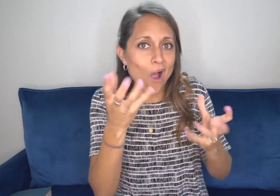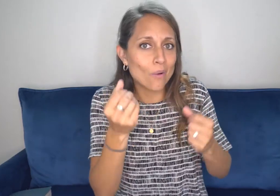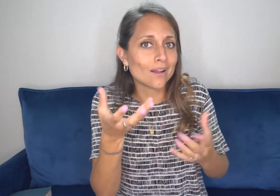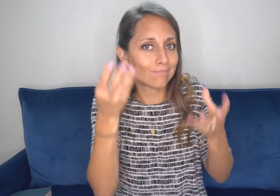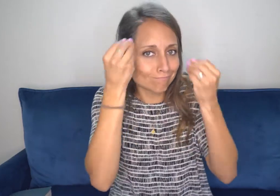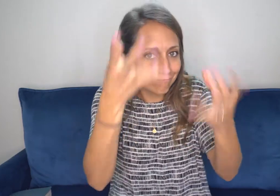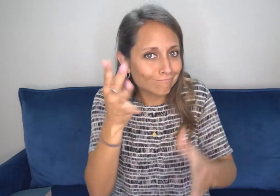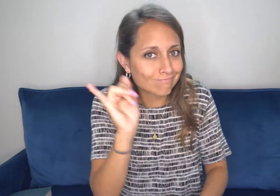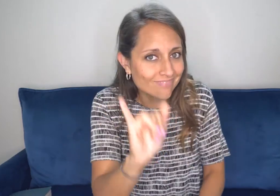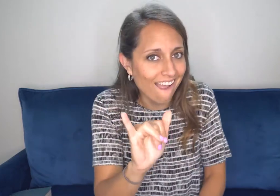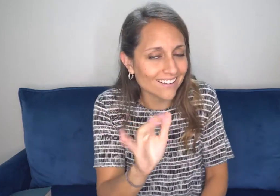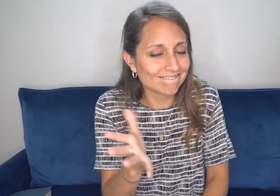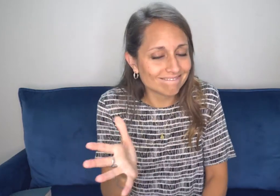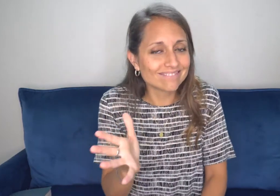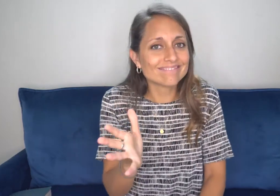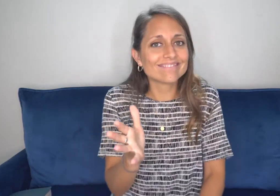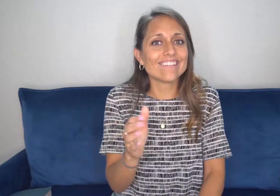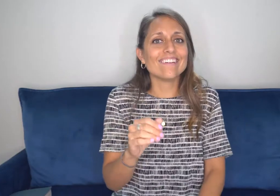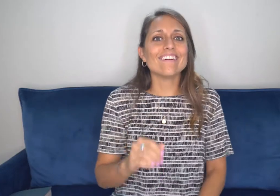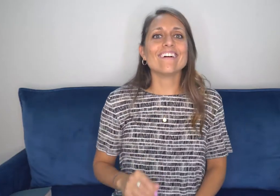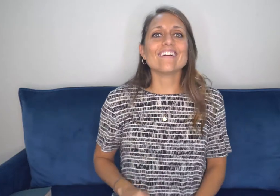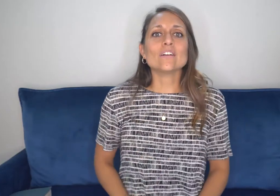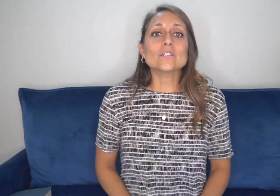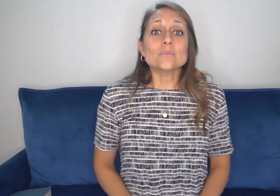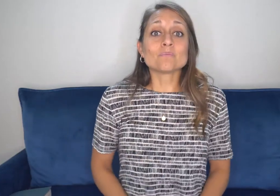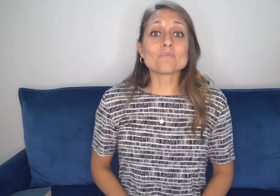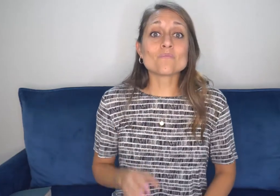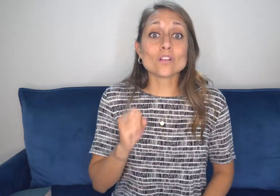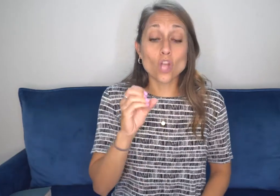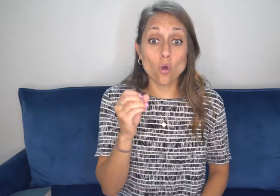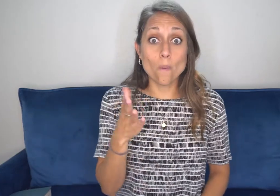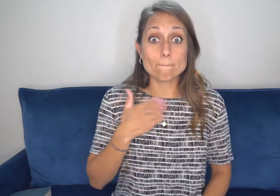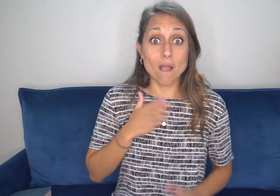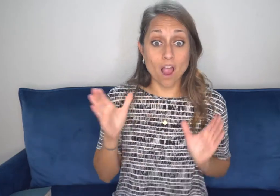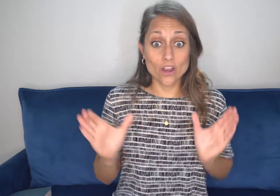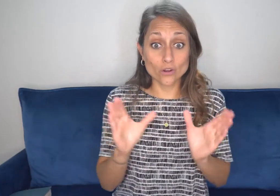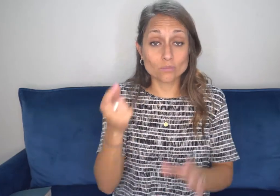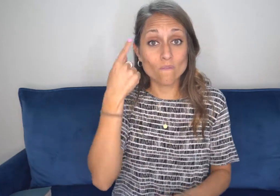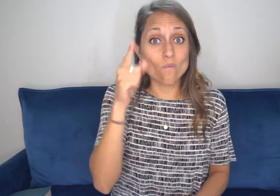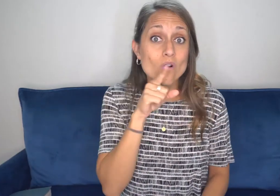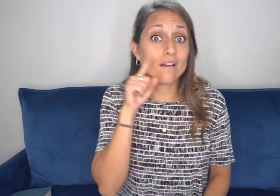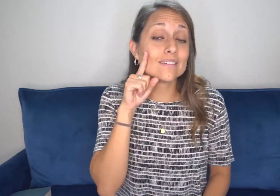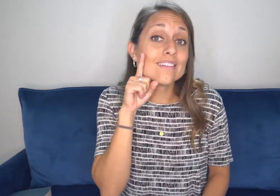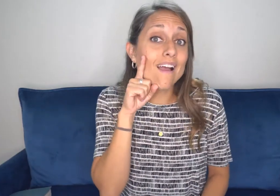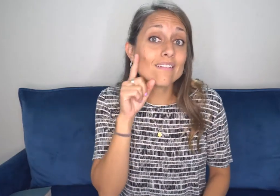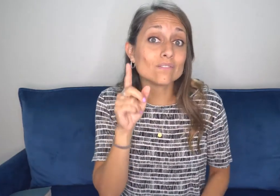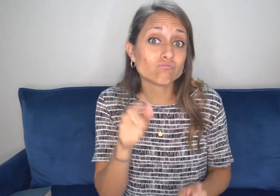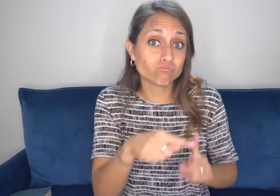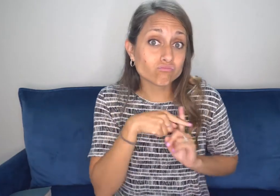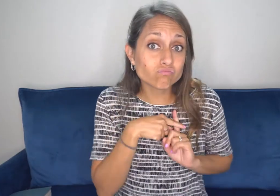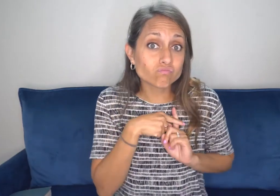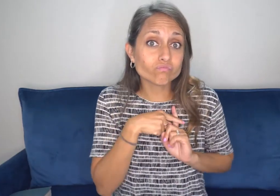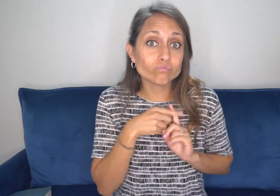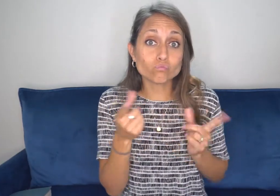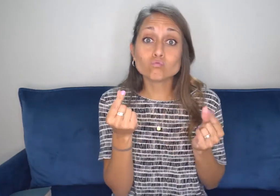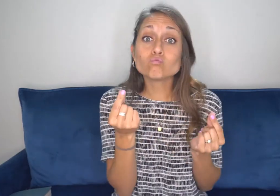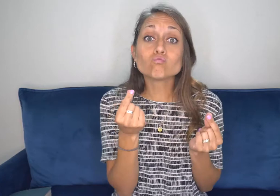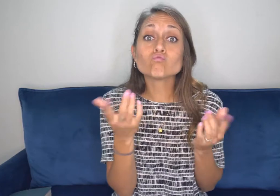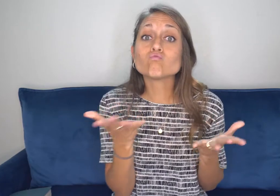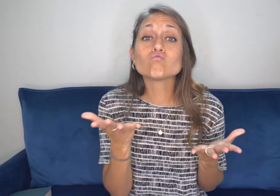will do the equipping. So, hearing individuals, you are also shepherds. And I want to emphasize that. We all have a responsibility in